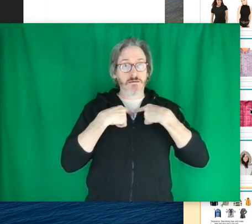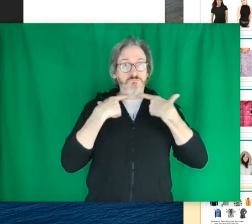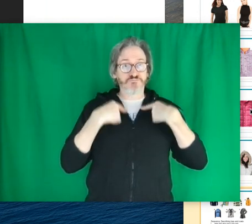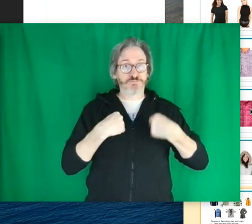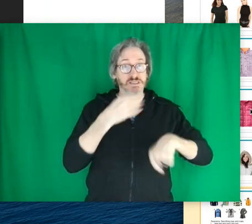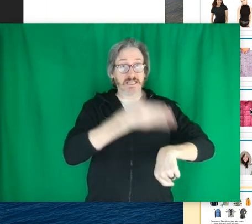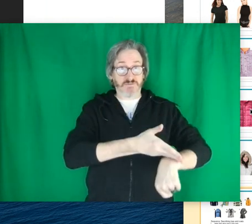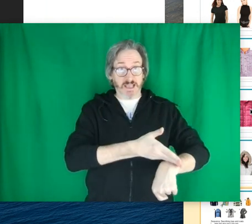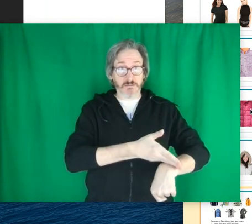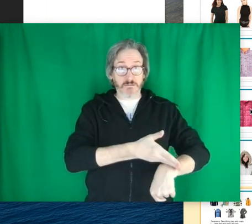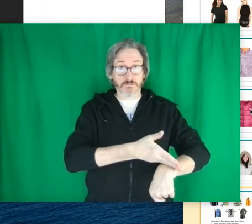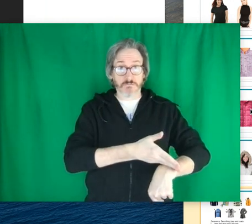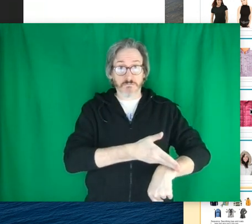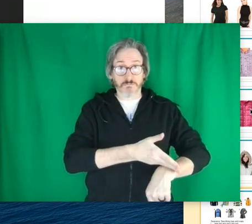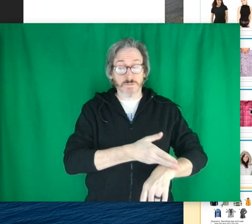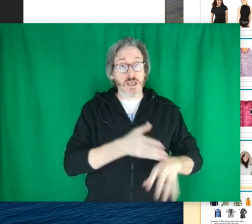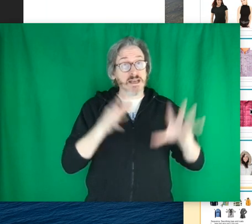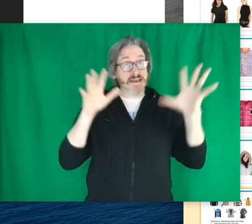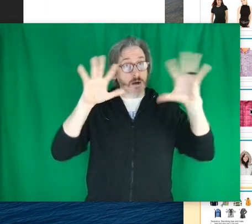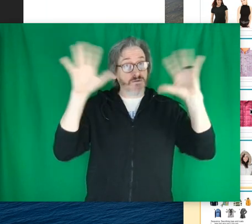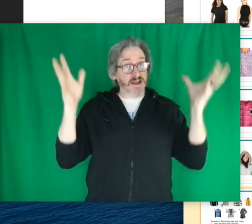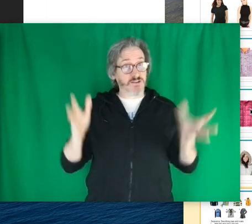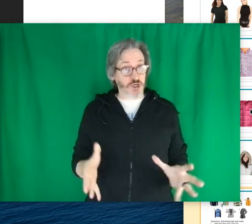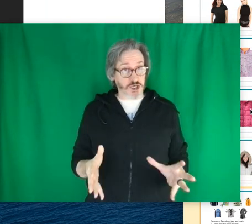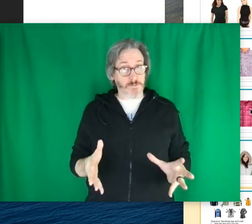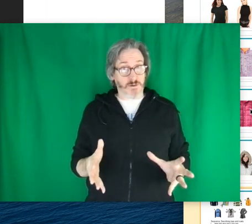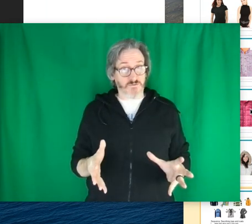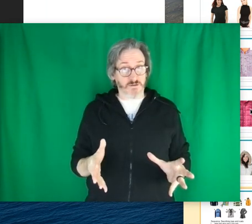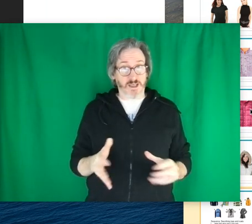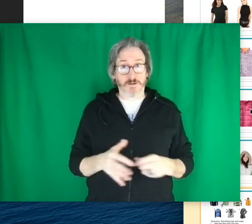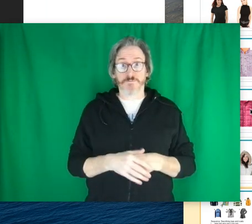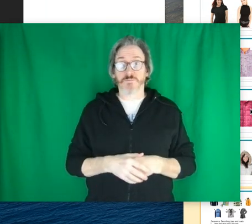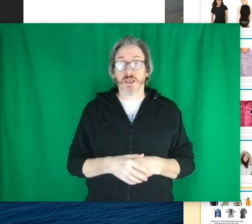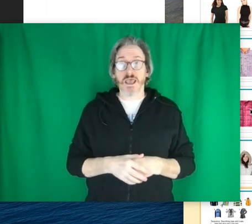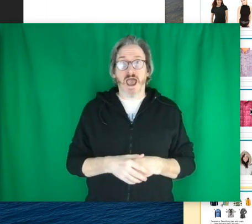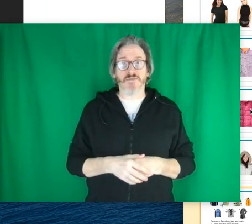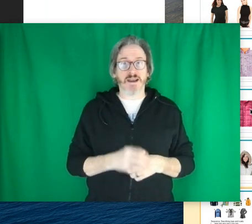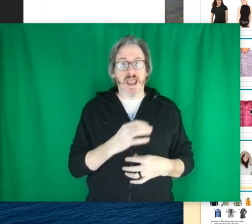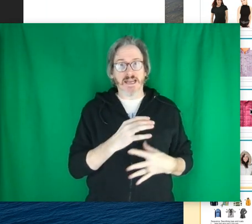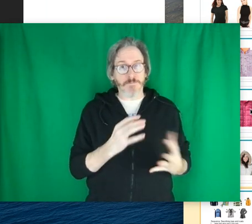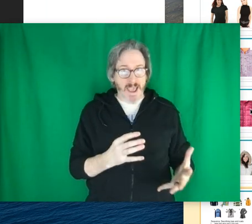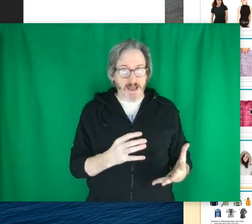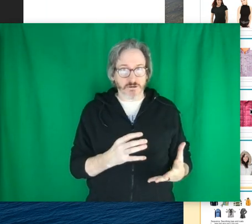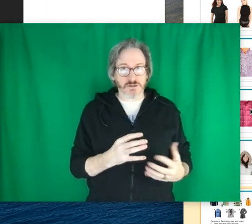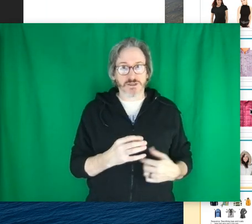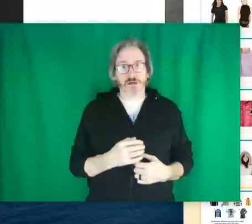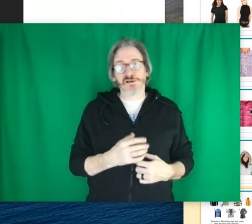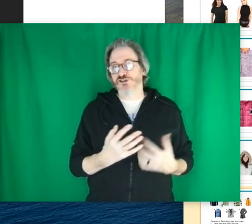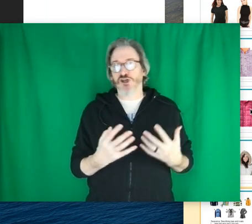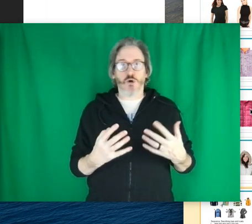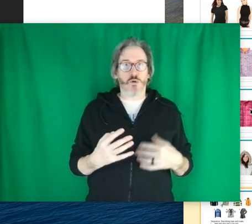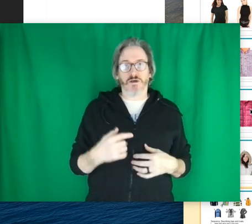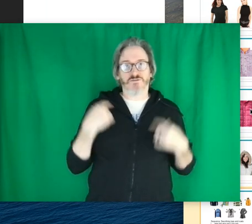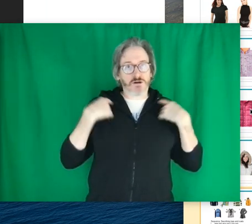neckline, sleeve length. Now we've got the shape of the thing, and then any patterns. So if there are